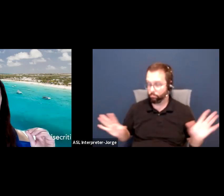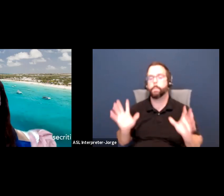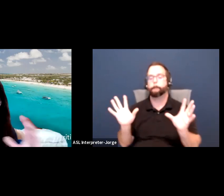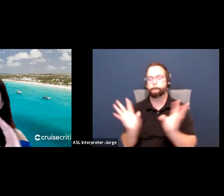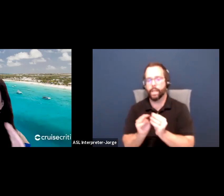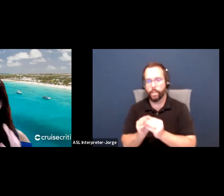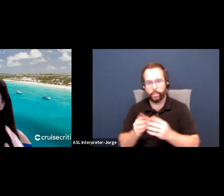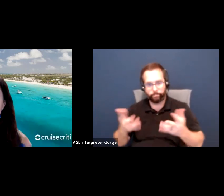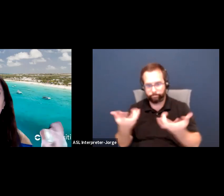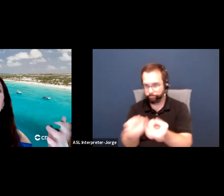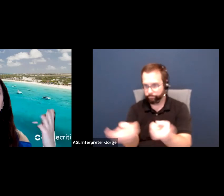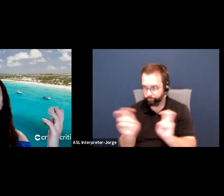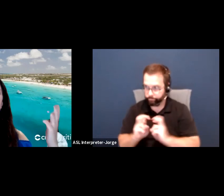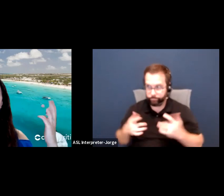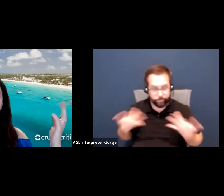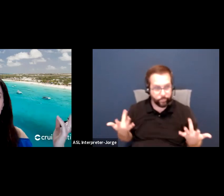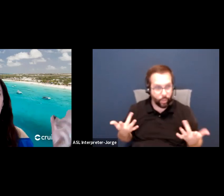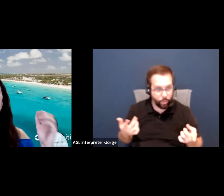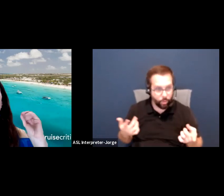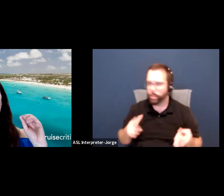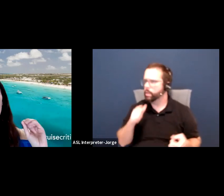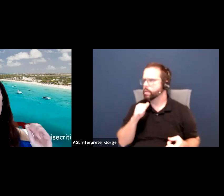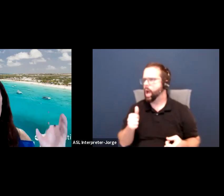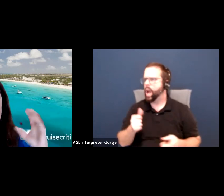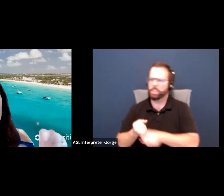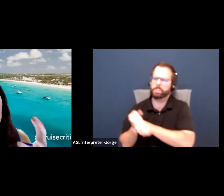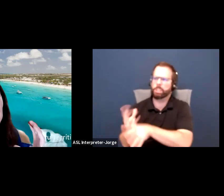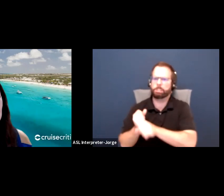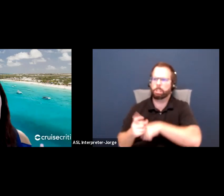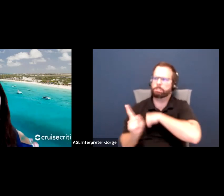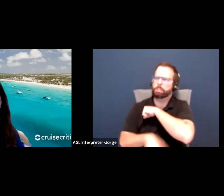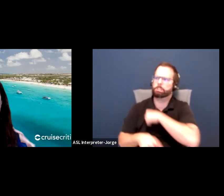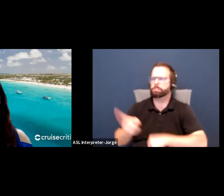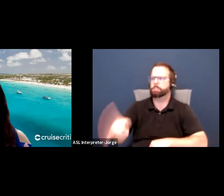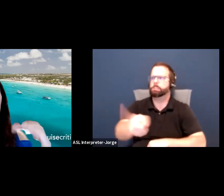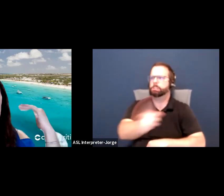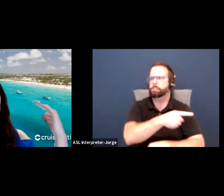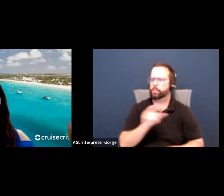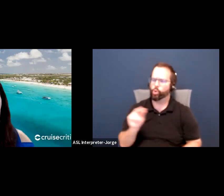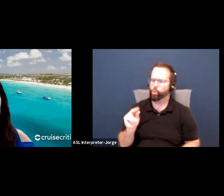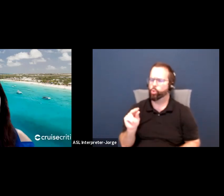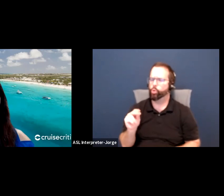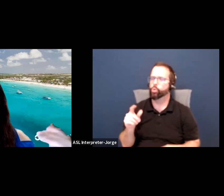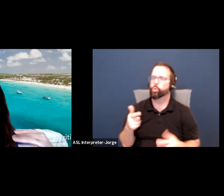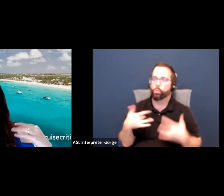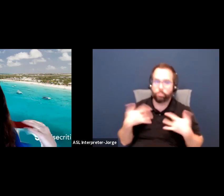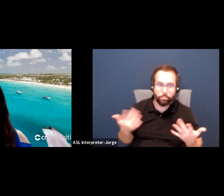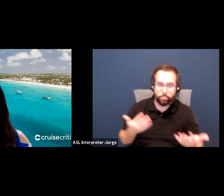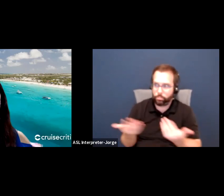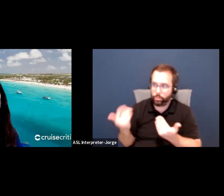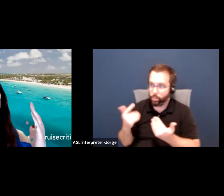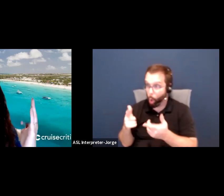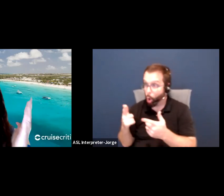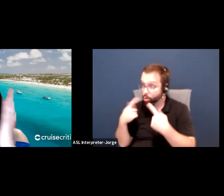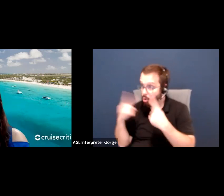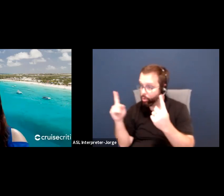team thing. It's not a punitive thing, right? Where you're graded. You rally together. You celebrate and you actually brainstorm to help